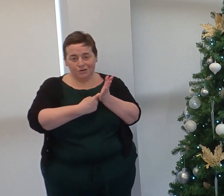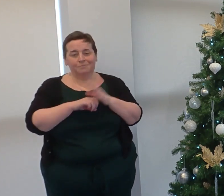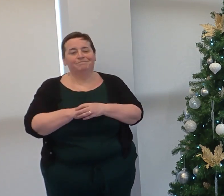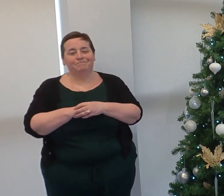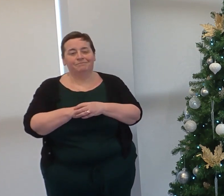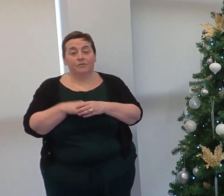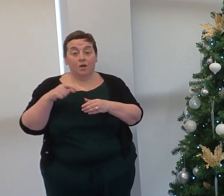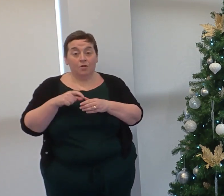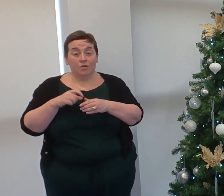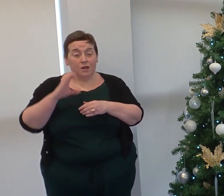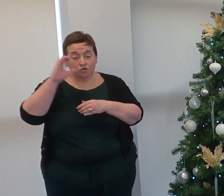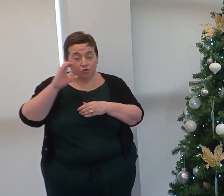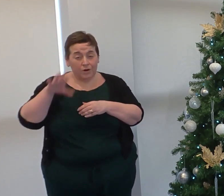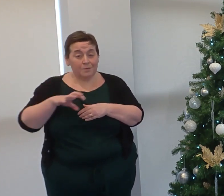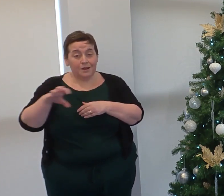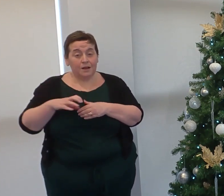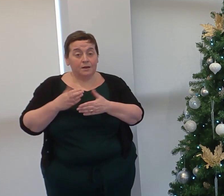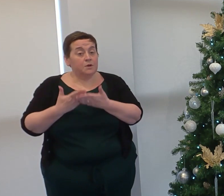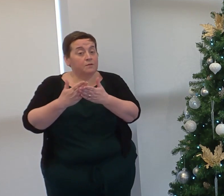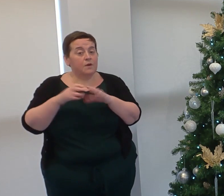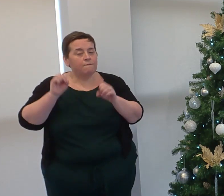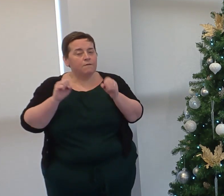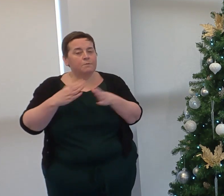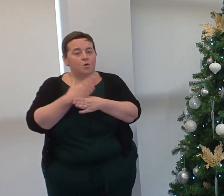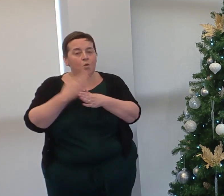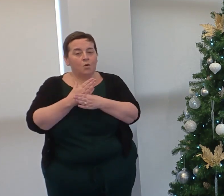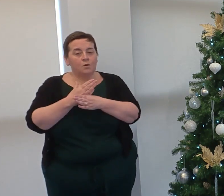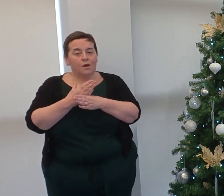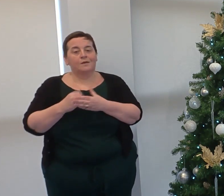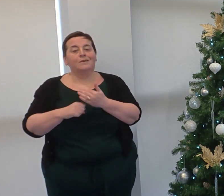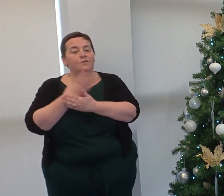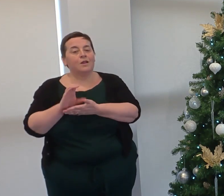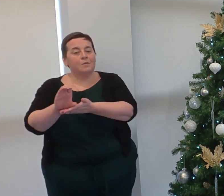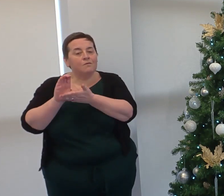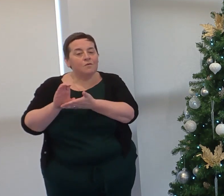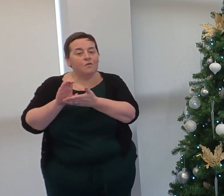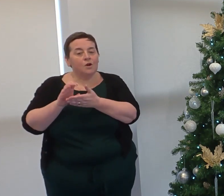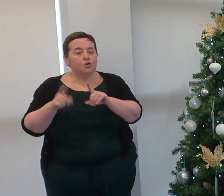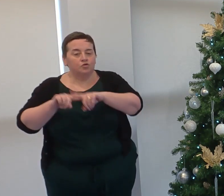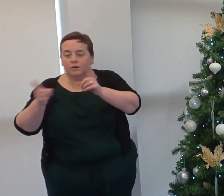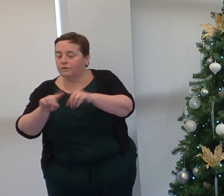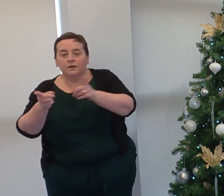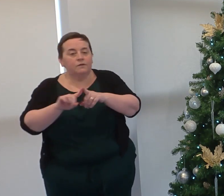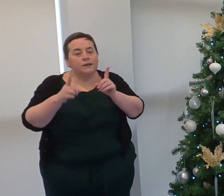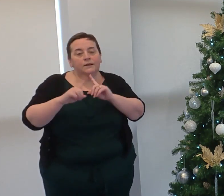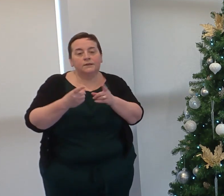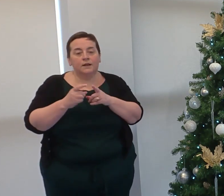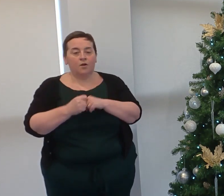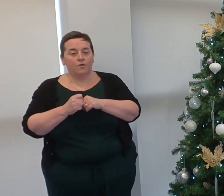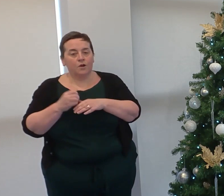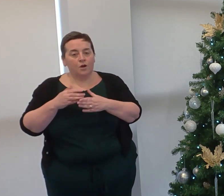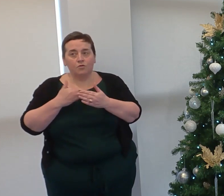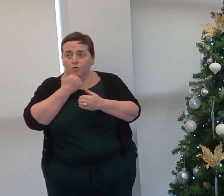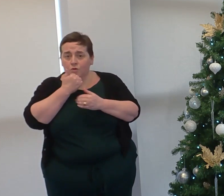This curriculum area delivers our Flexible Workforce Development Fund provision to a variety of established and